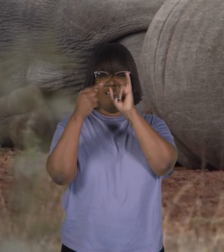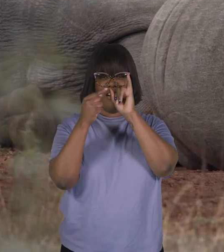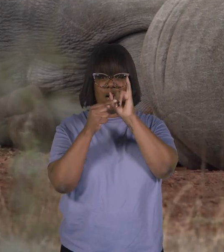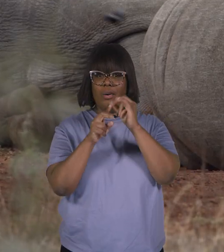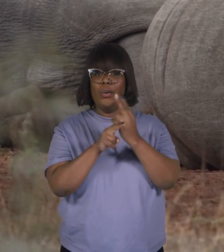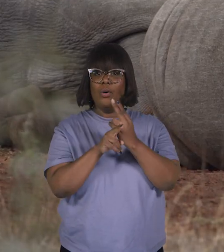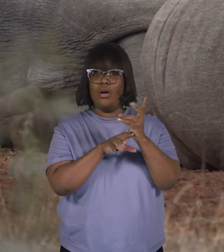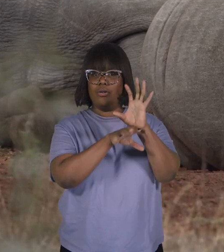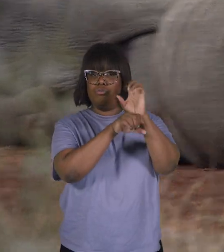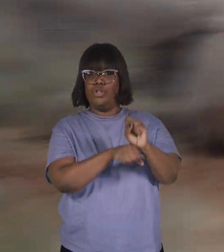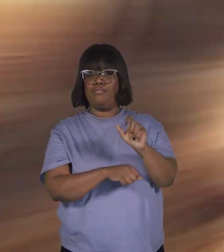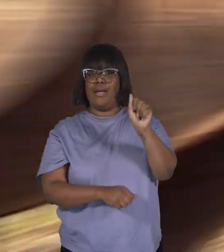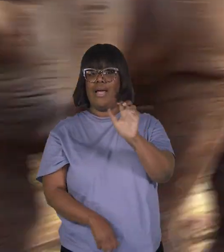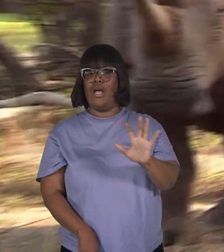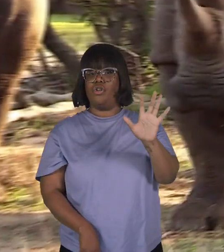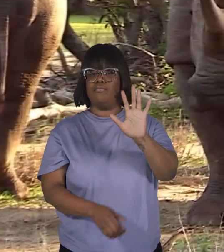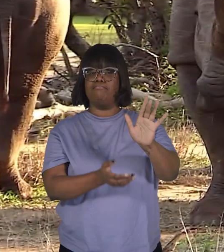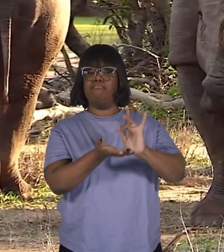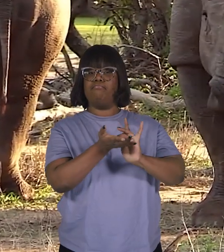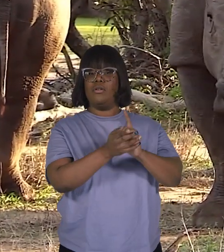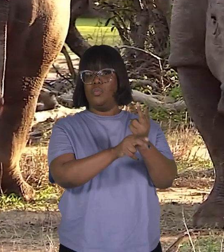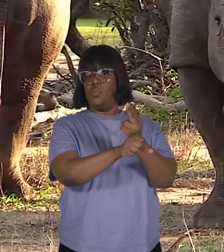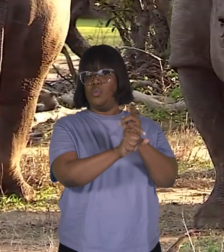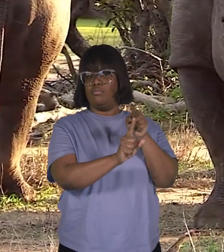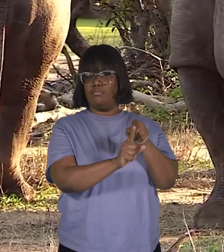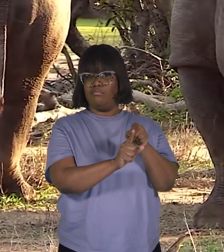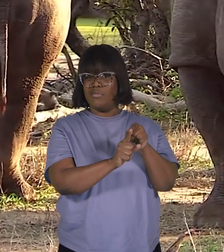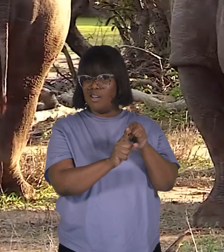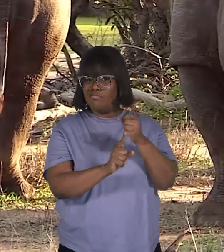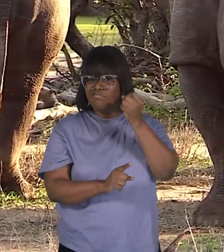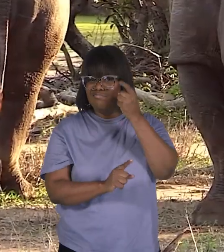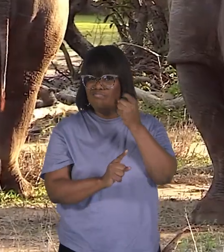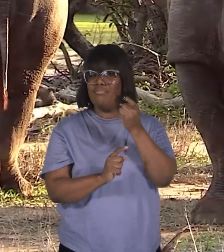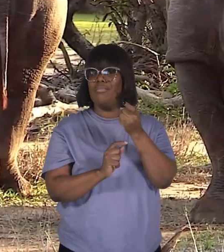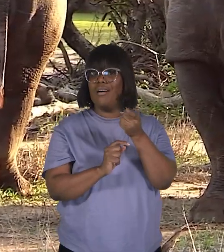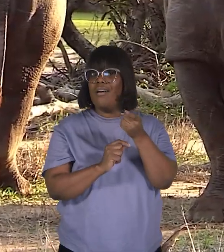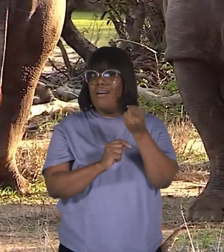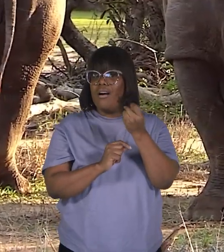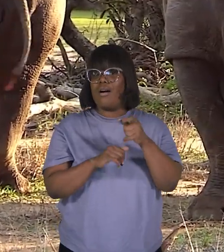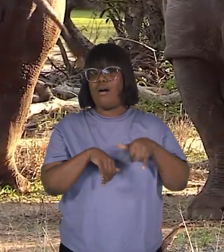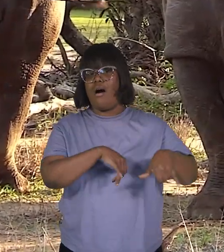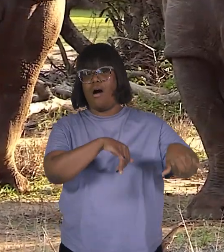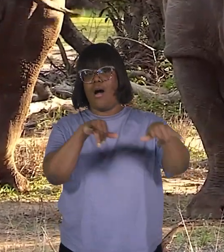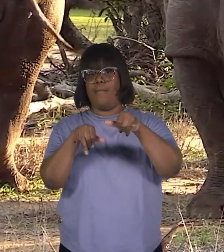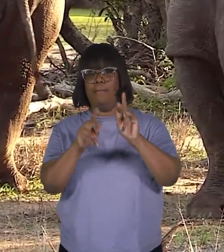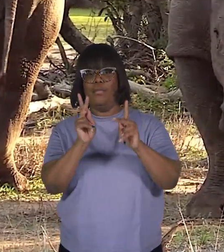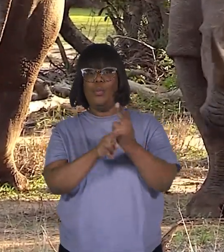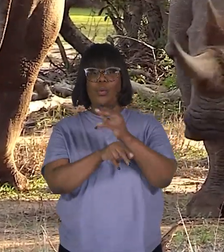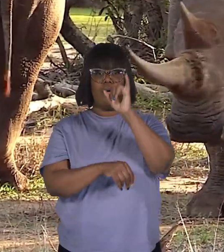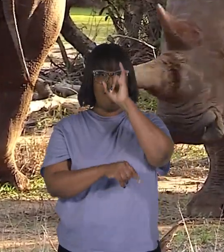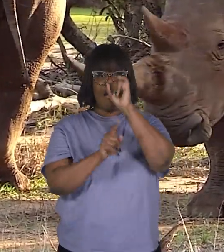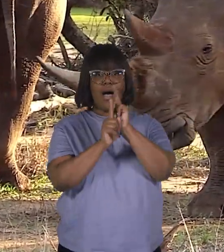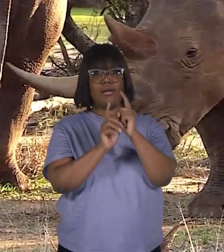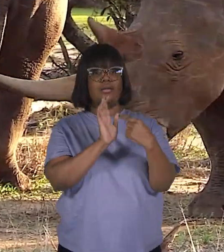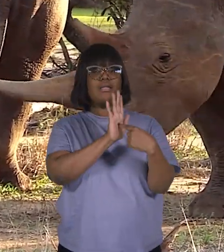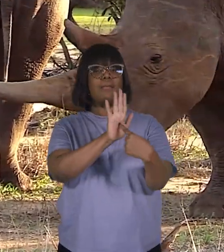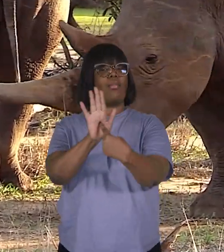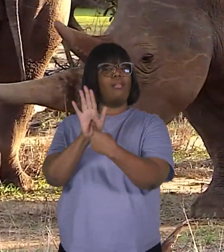Asian medicine. However, it is increasingly common for people to display a rhino horn as a status symbol to show their